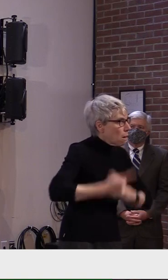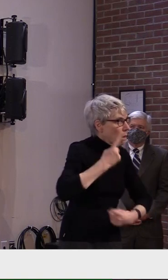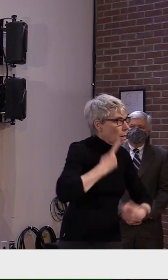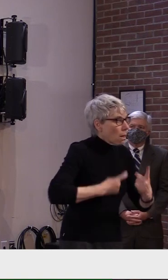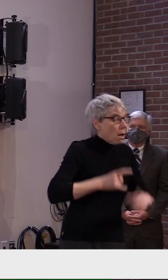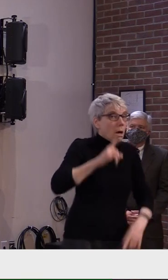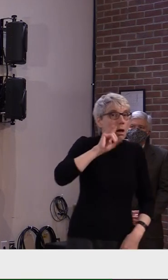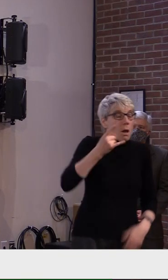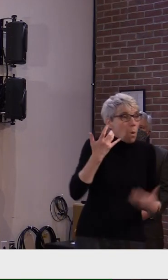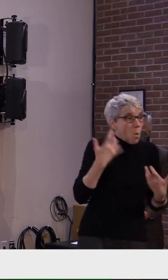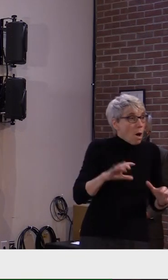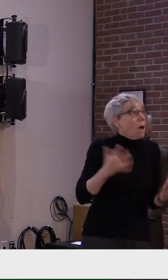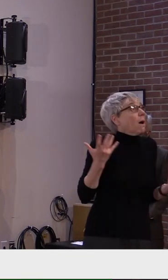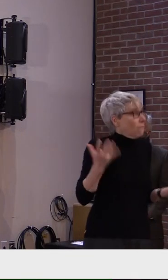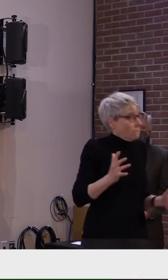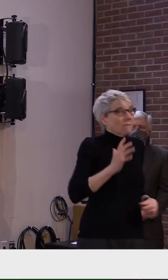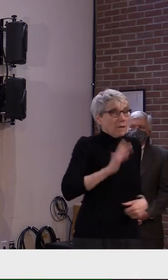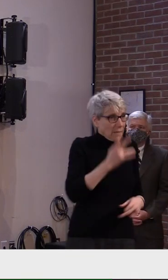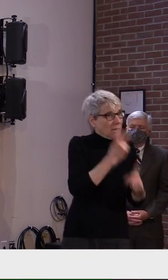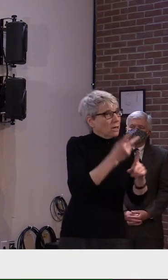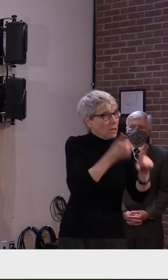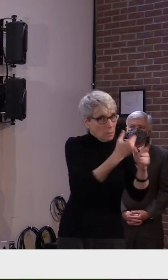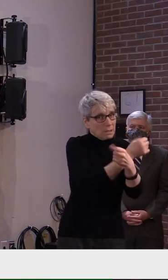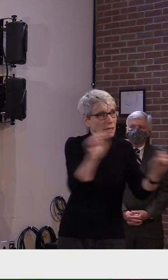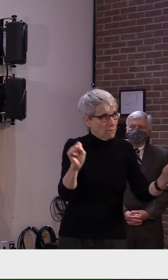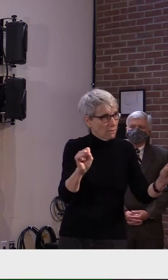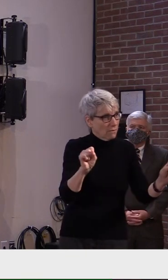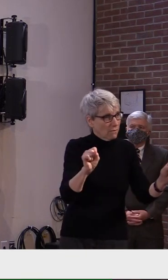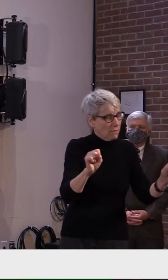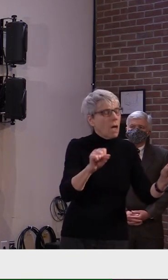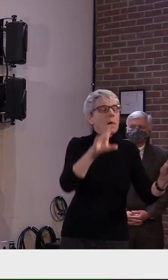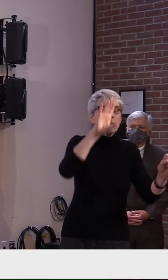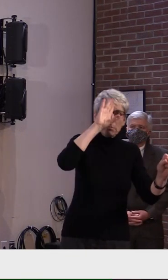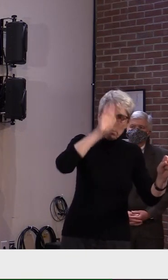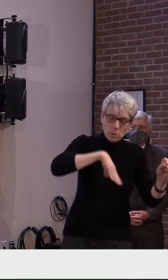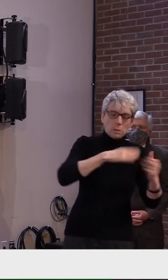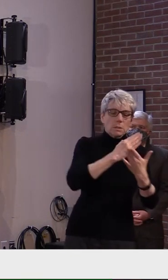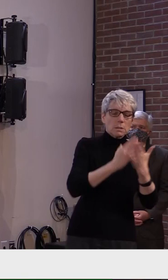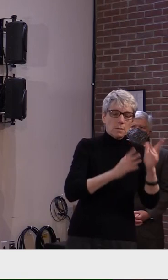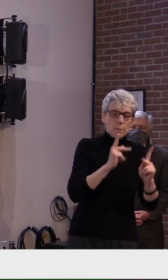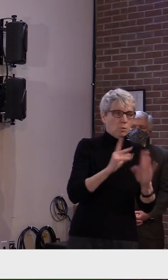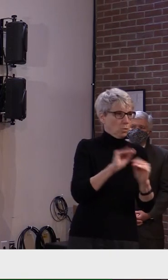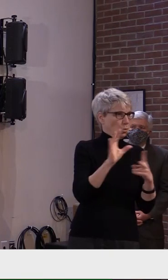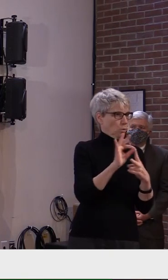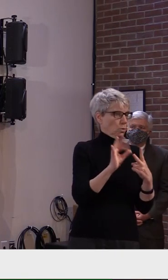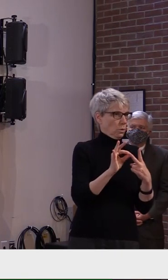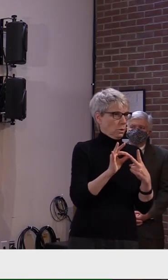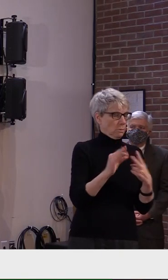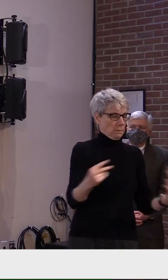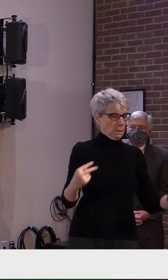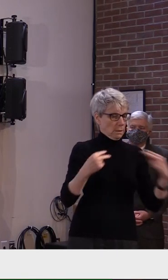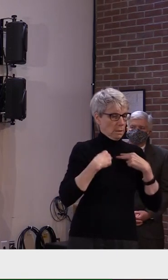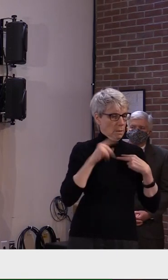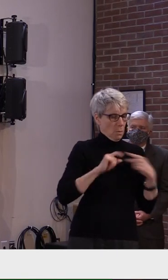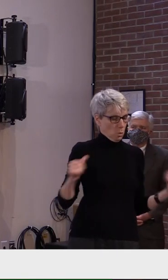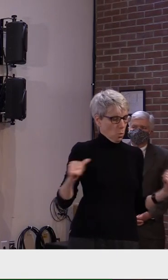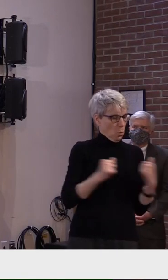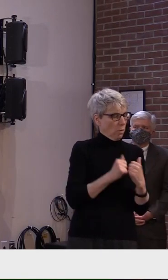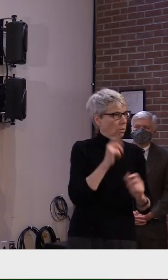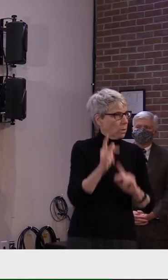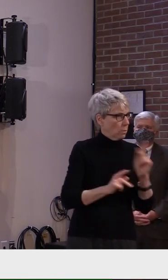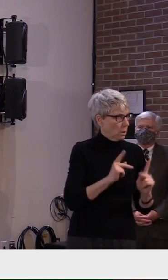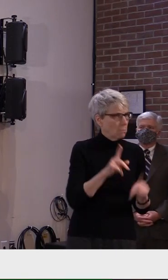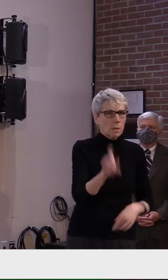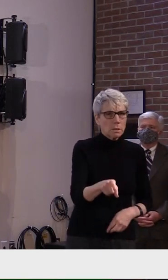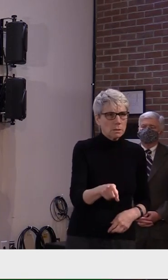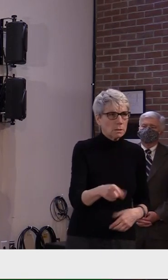Now, some people need to be in close contact with others. We call them health care providers and teachers.